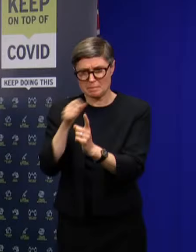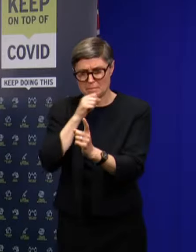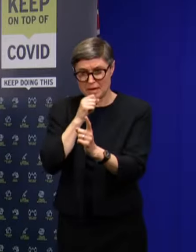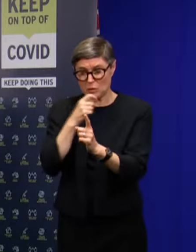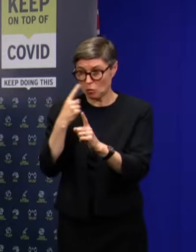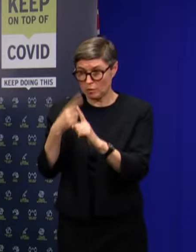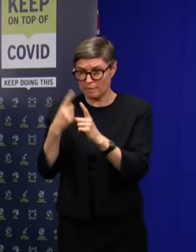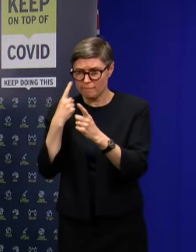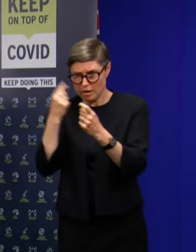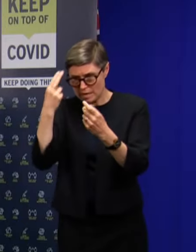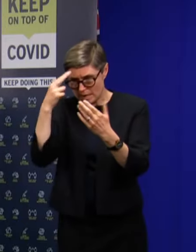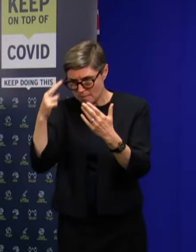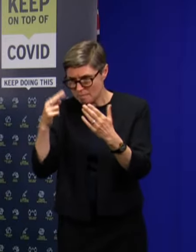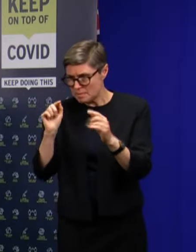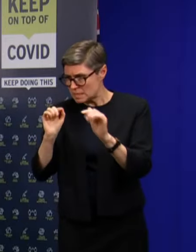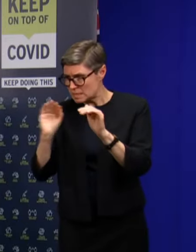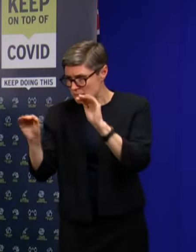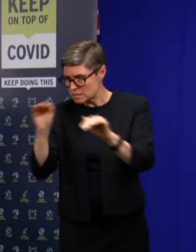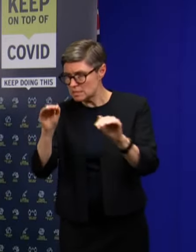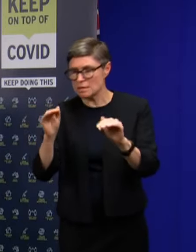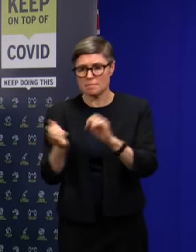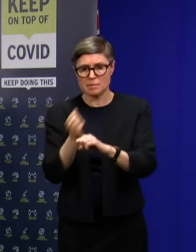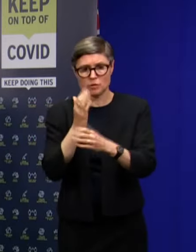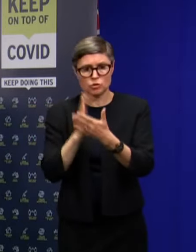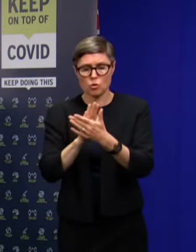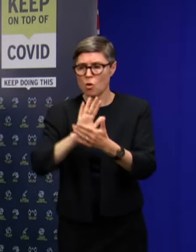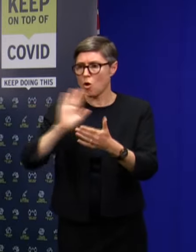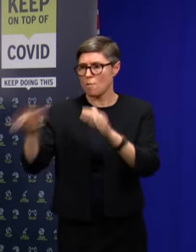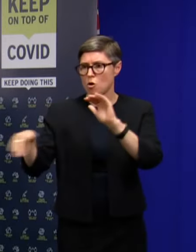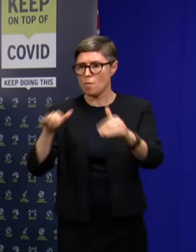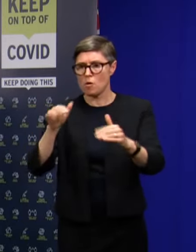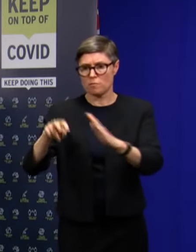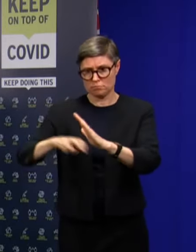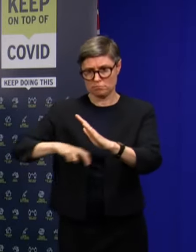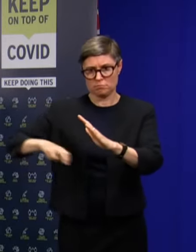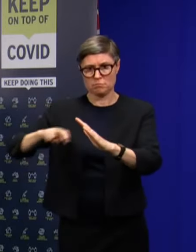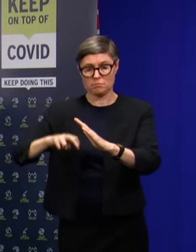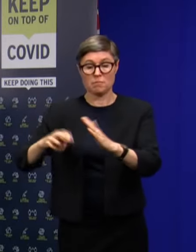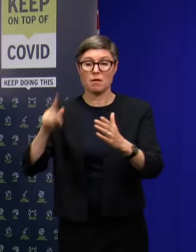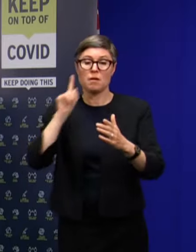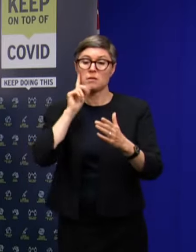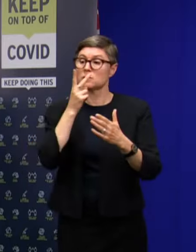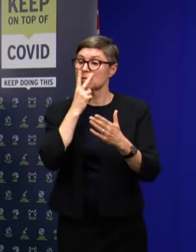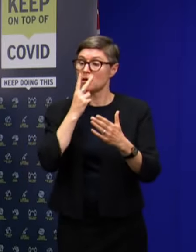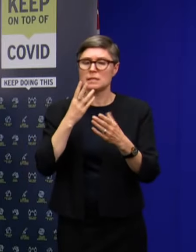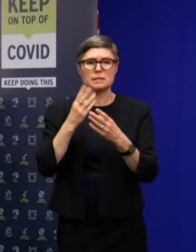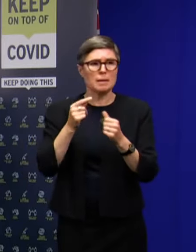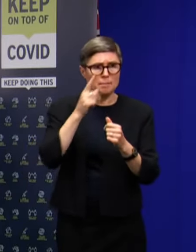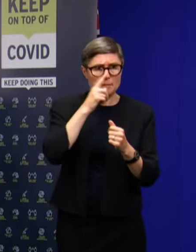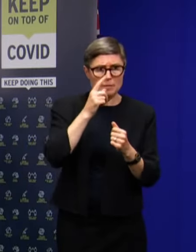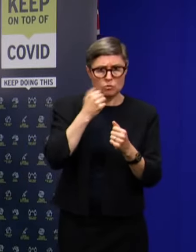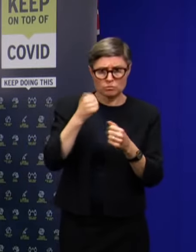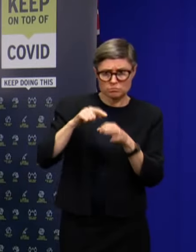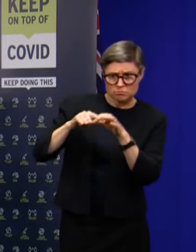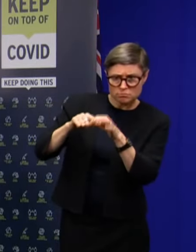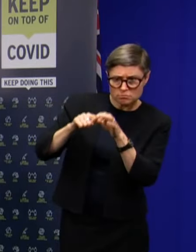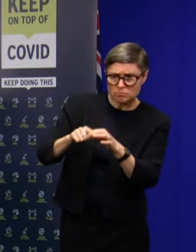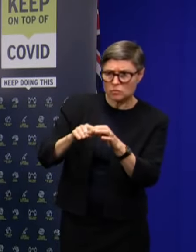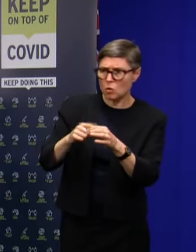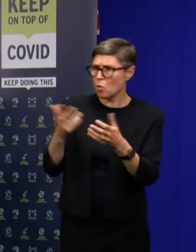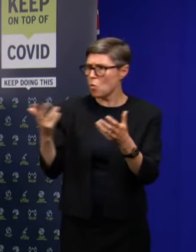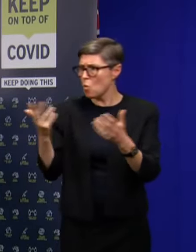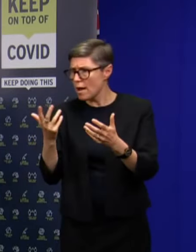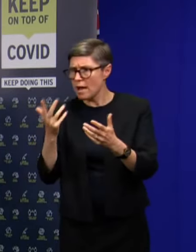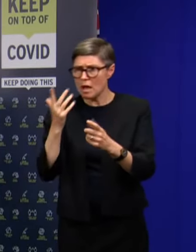in quarantine by yesterday evening. Some of these people are still having their level of risk assessed, but the critical thing was to